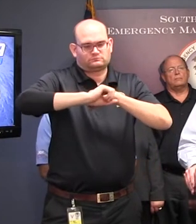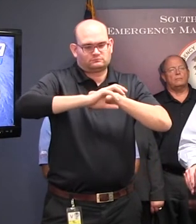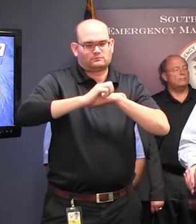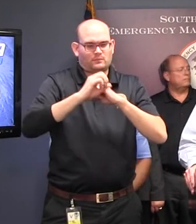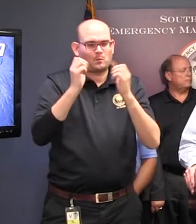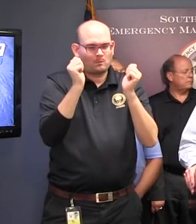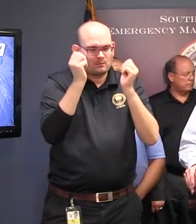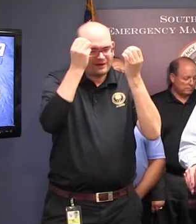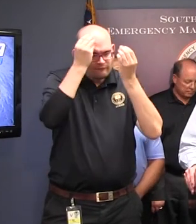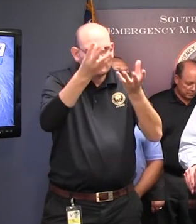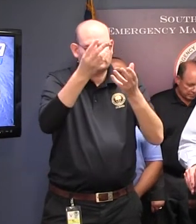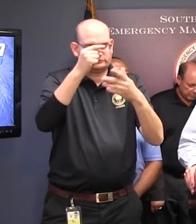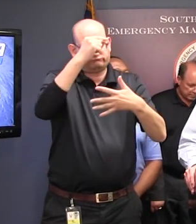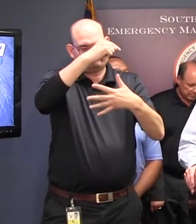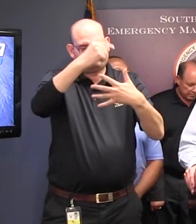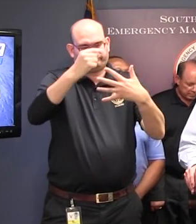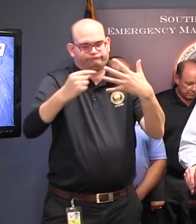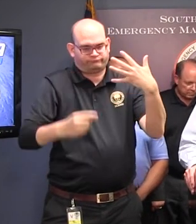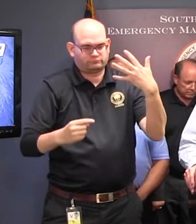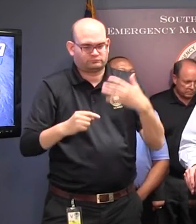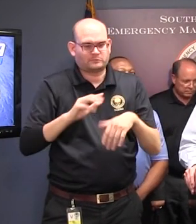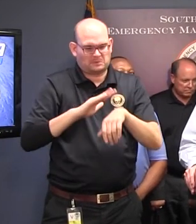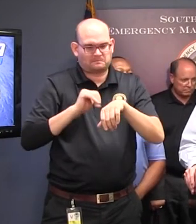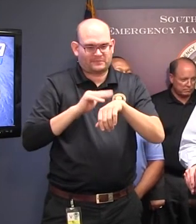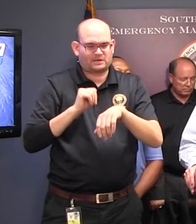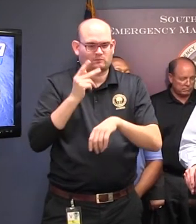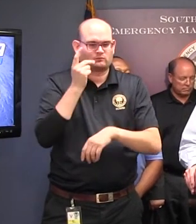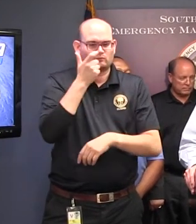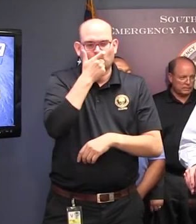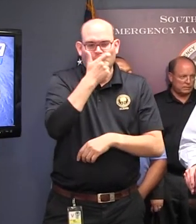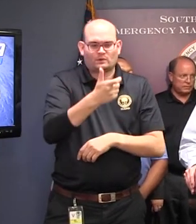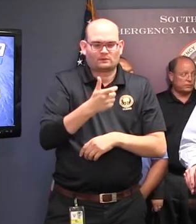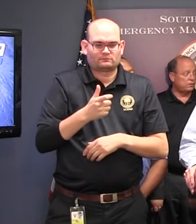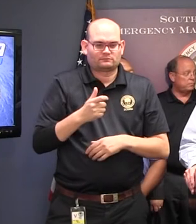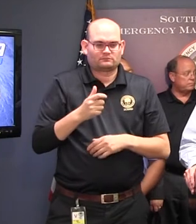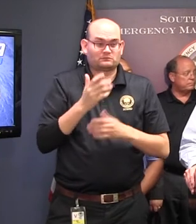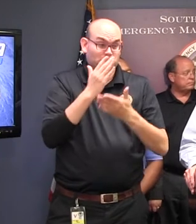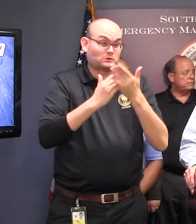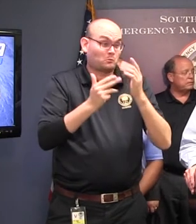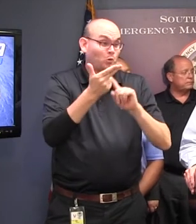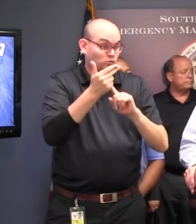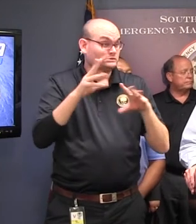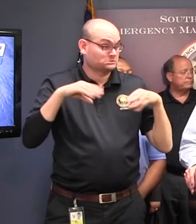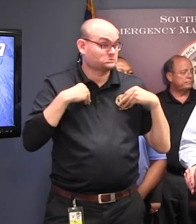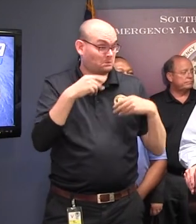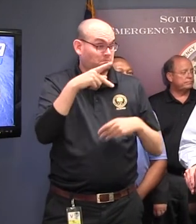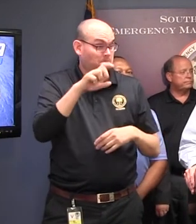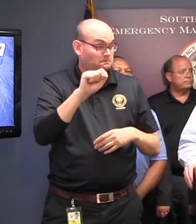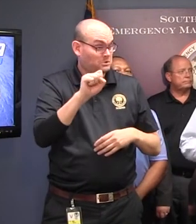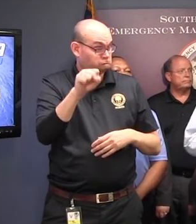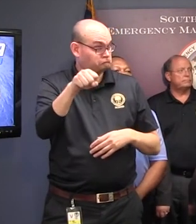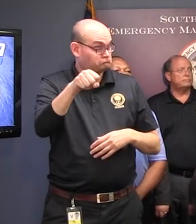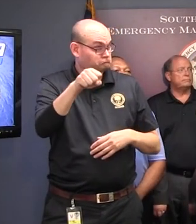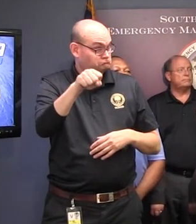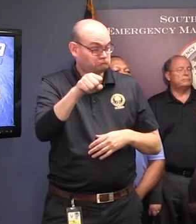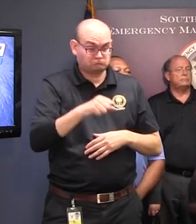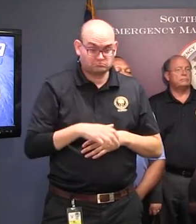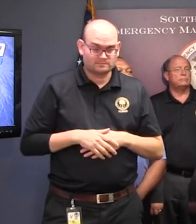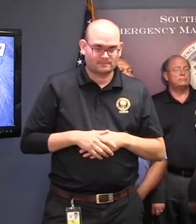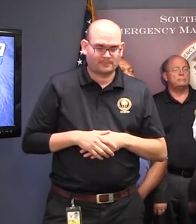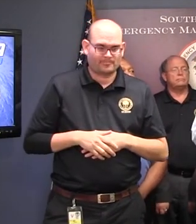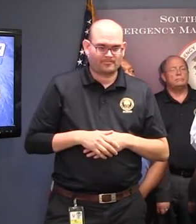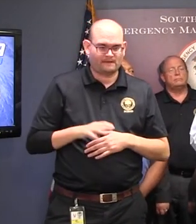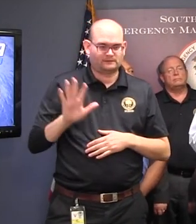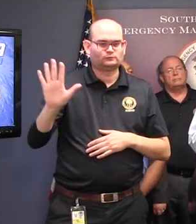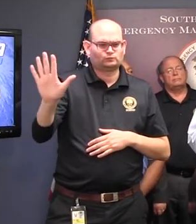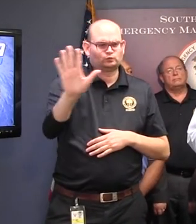about where pets may go in some hotels and things, but that's something the individual is going have to do. But the main thing